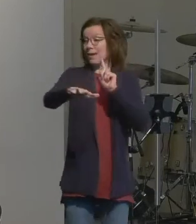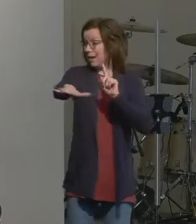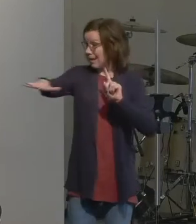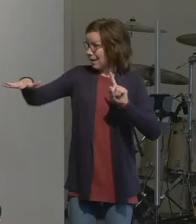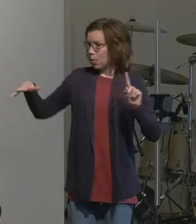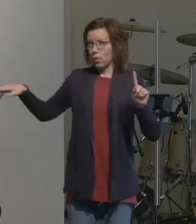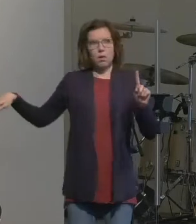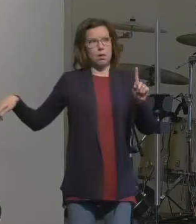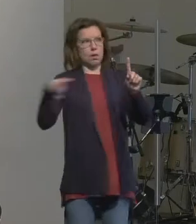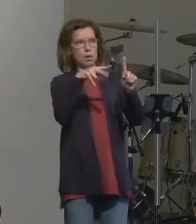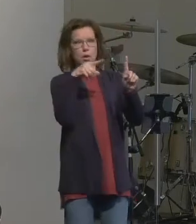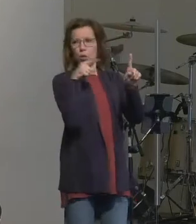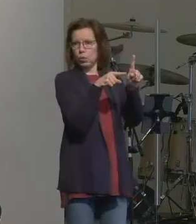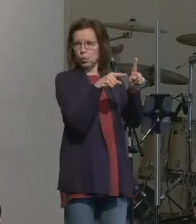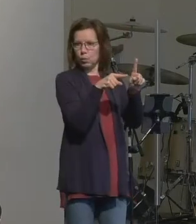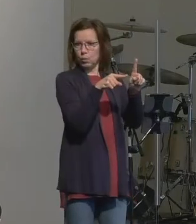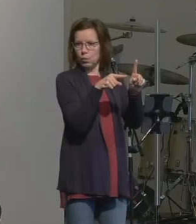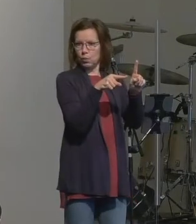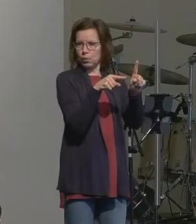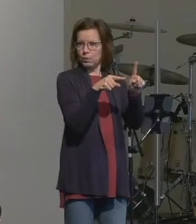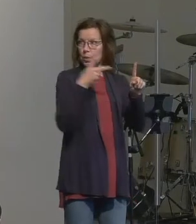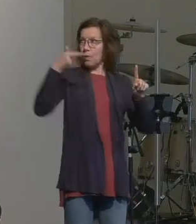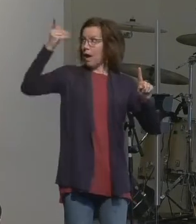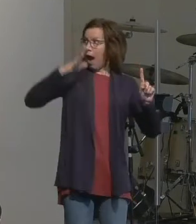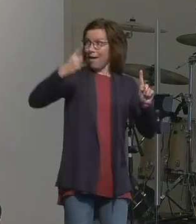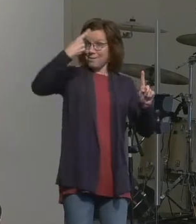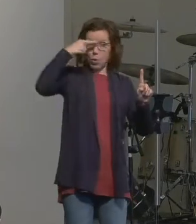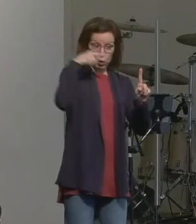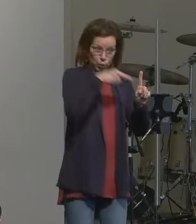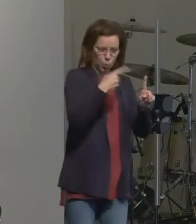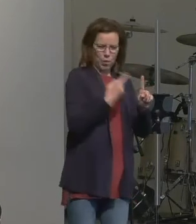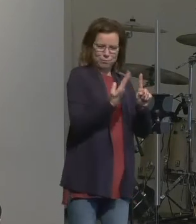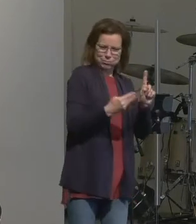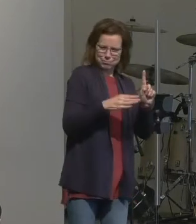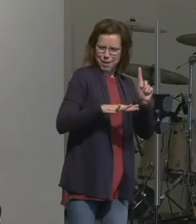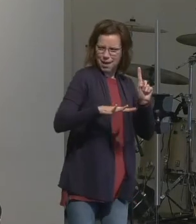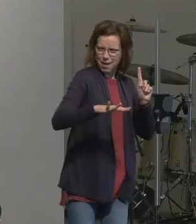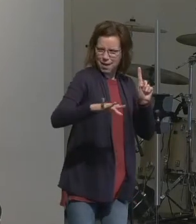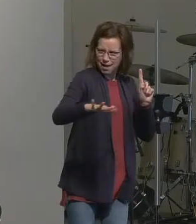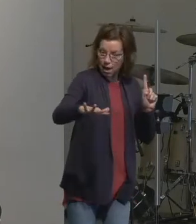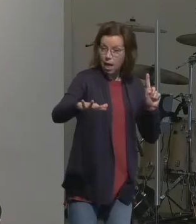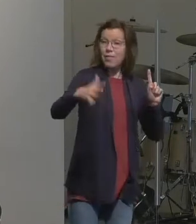if we skip the middle God says I'm going to do for someone else through you